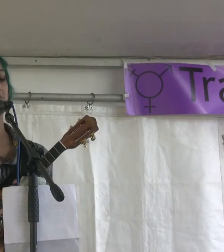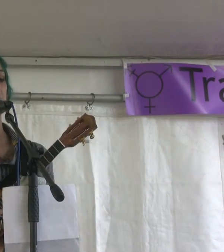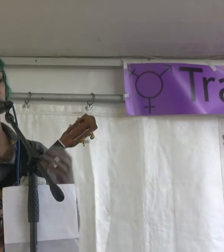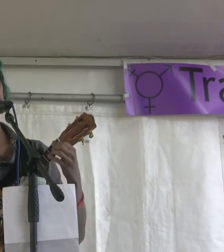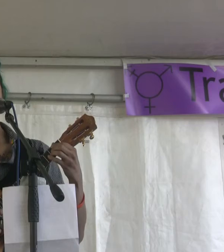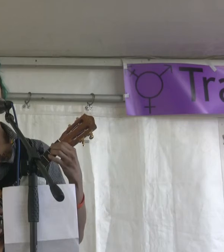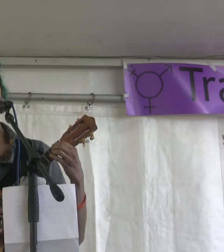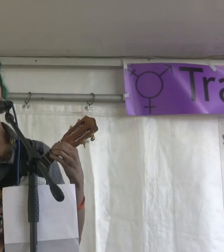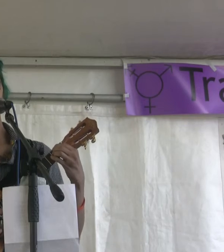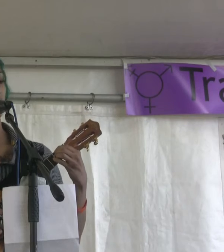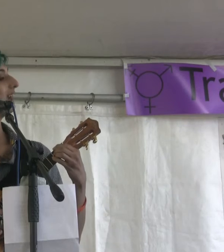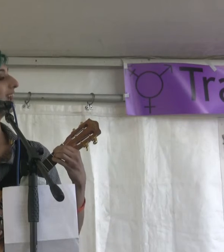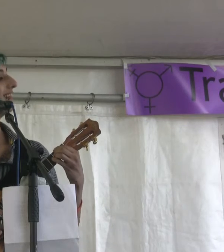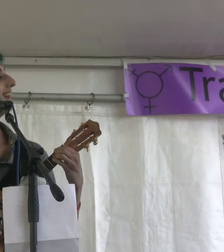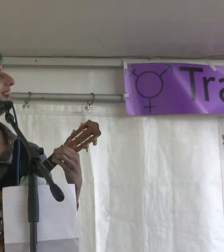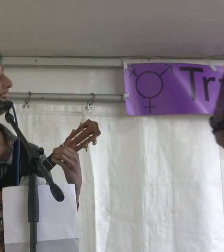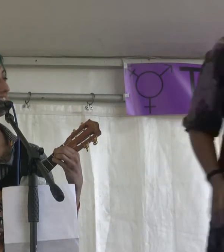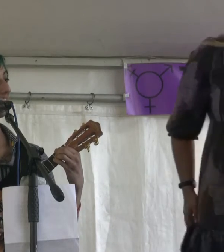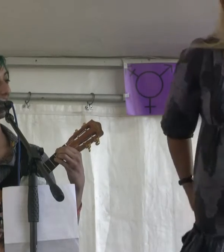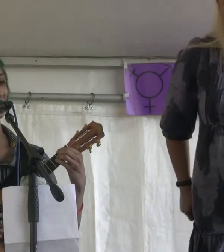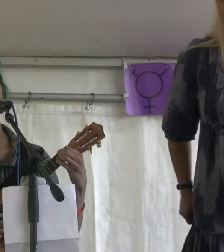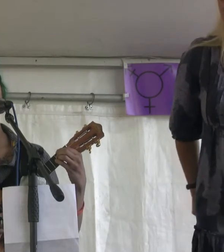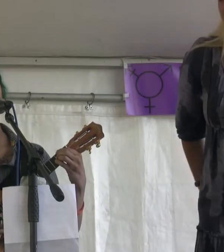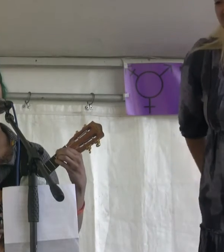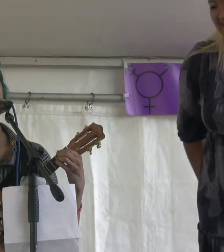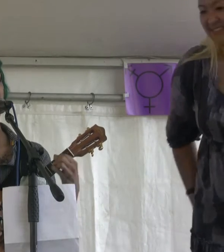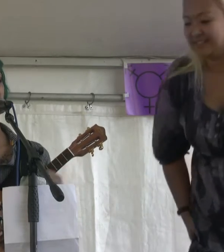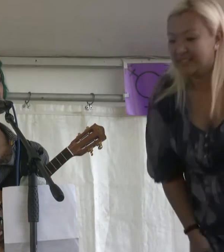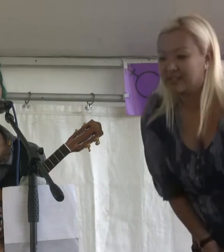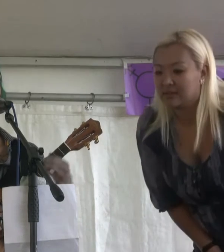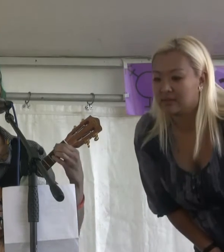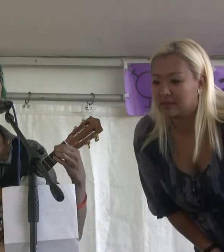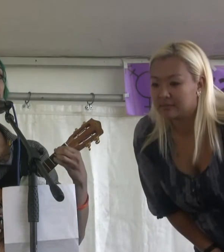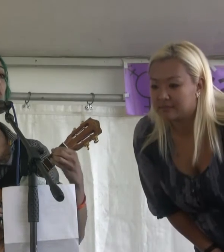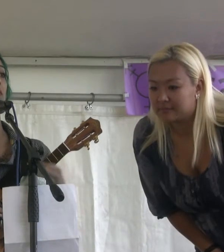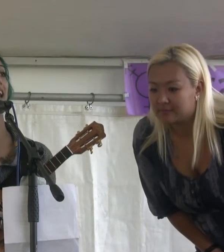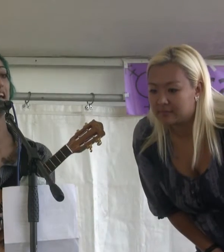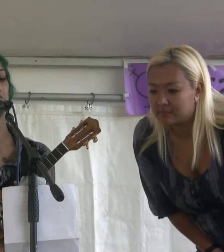it's called Eleven.